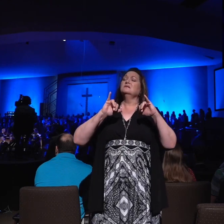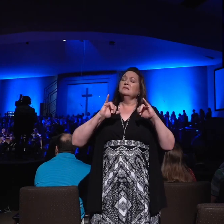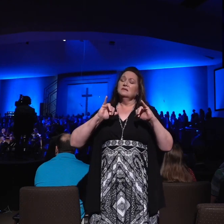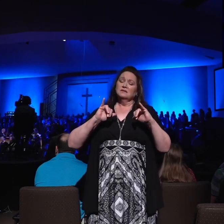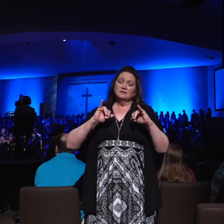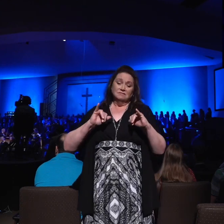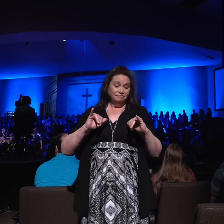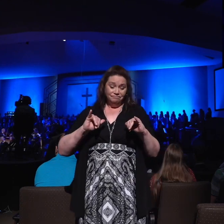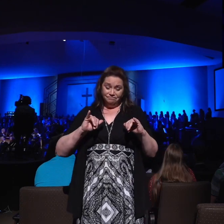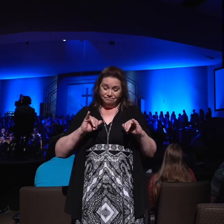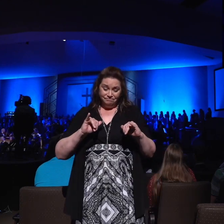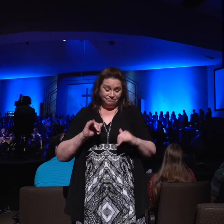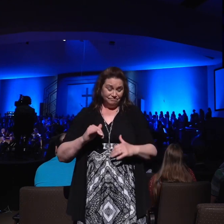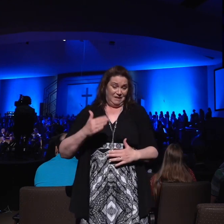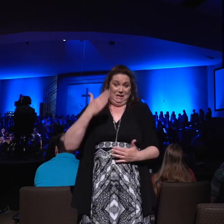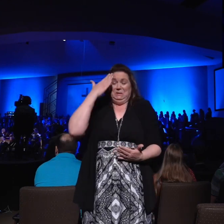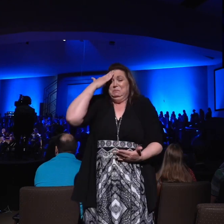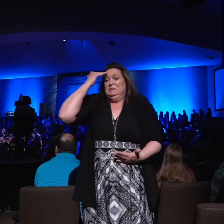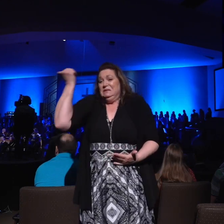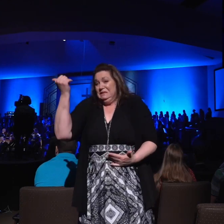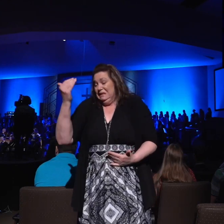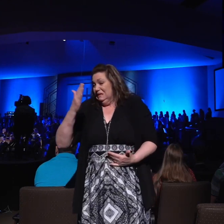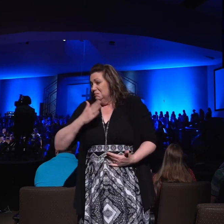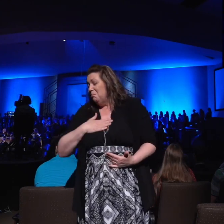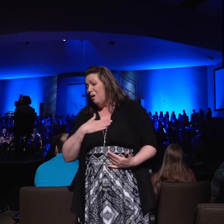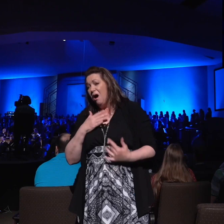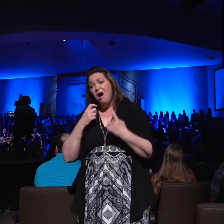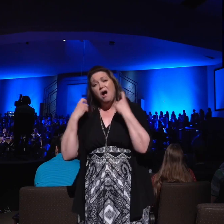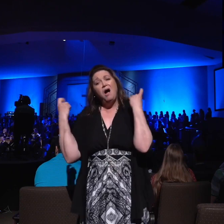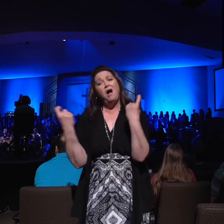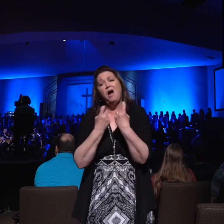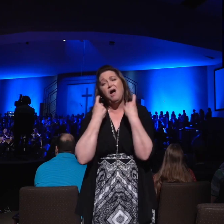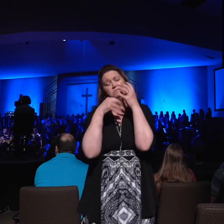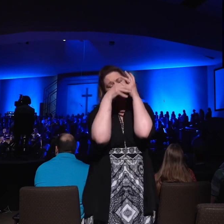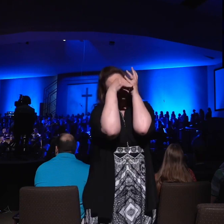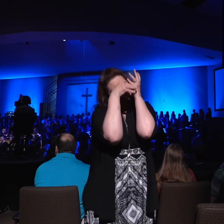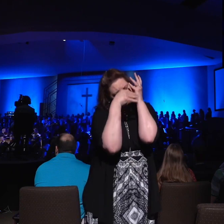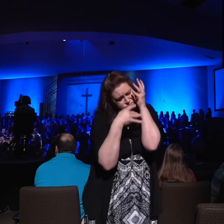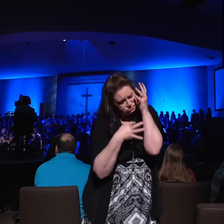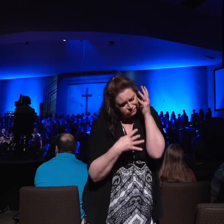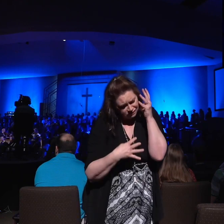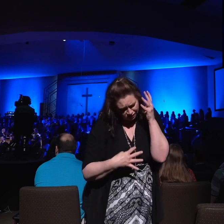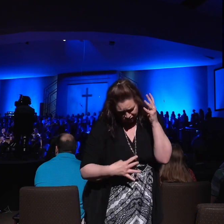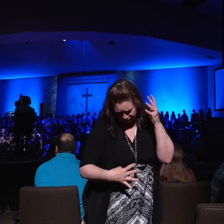battle fields of my own making